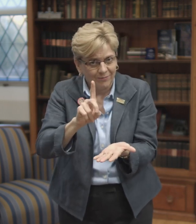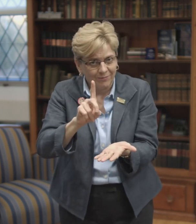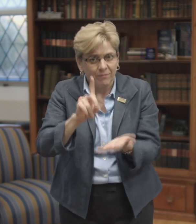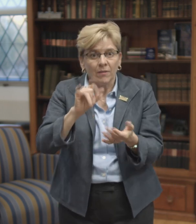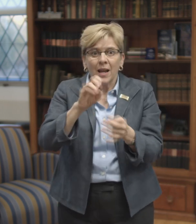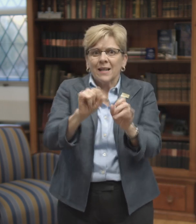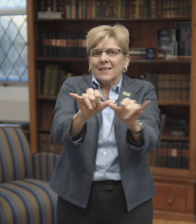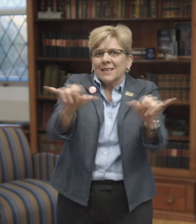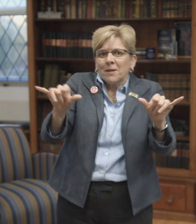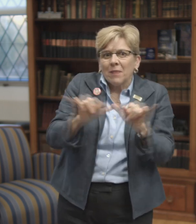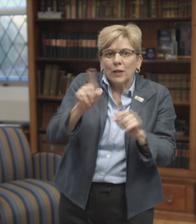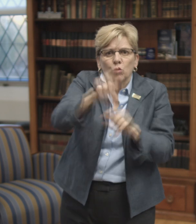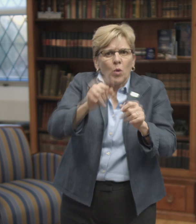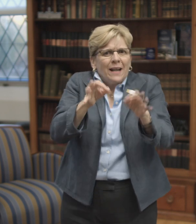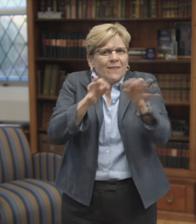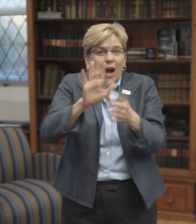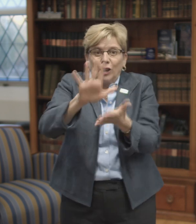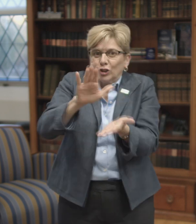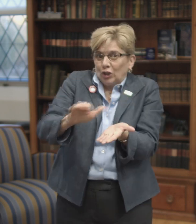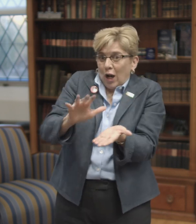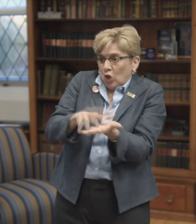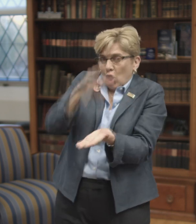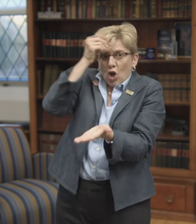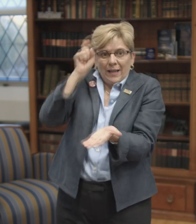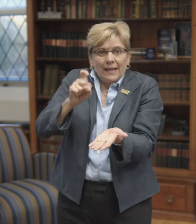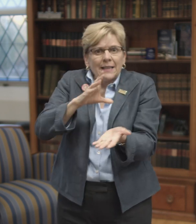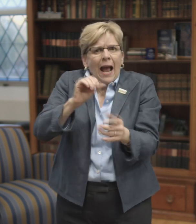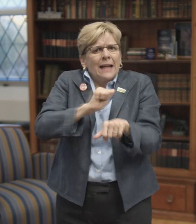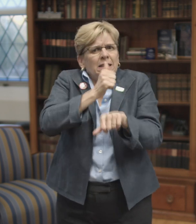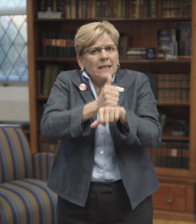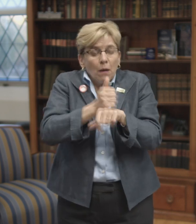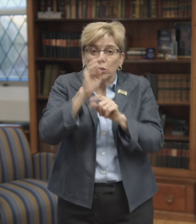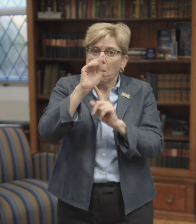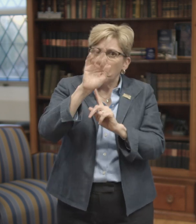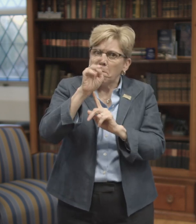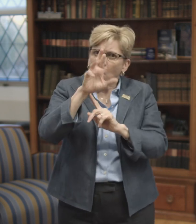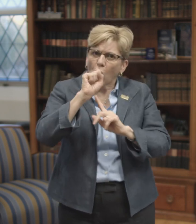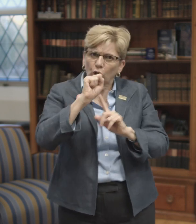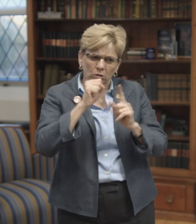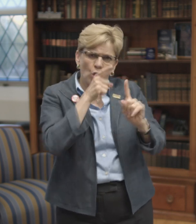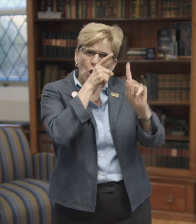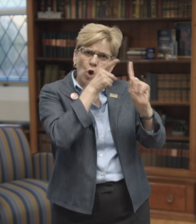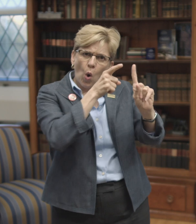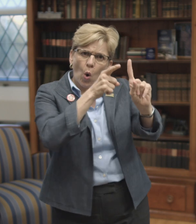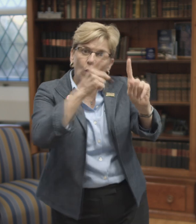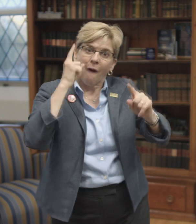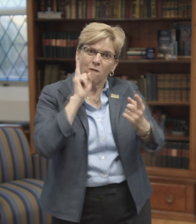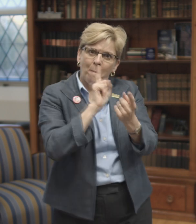your child. This is a place where you can define your child's learning needs and establish certain marked